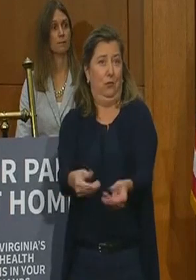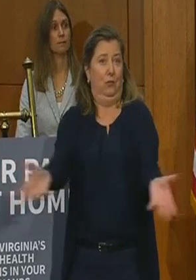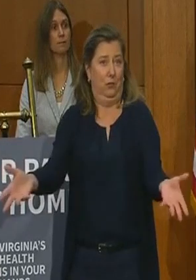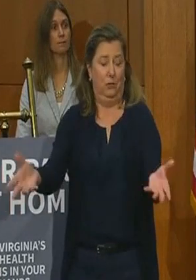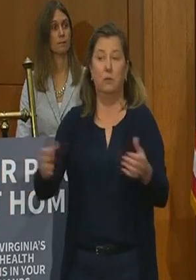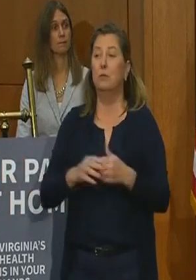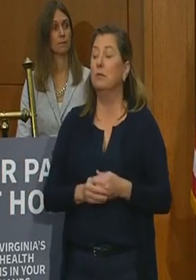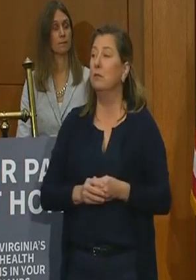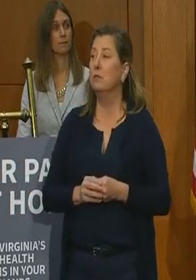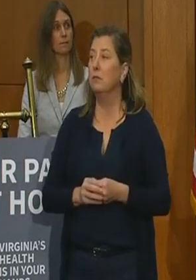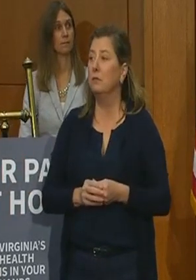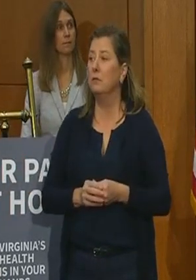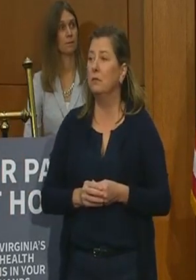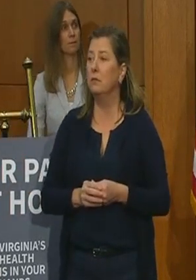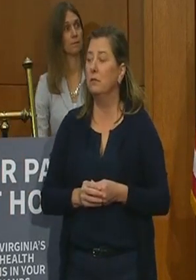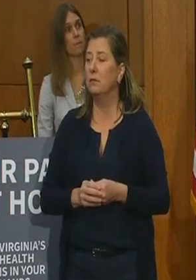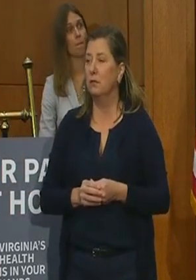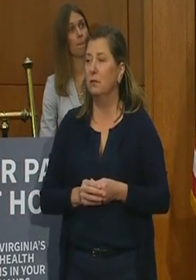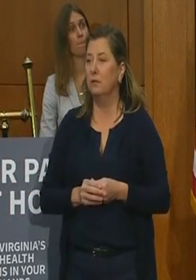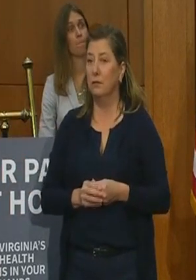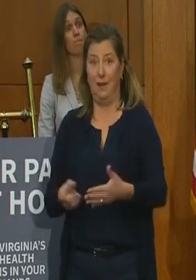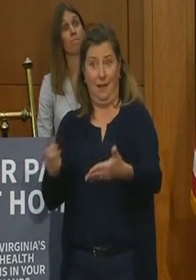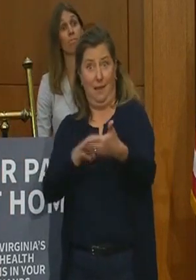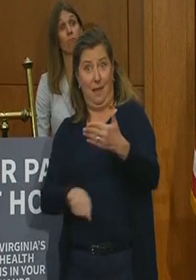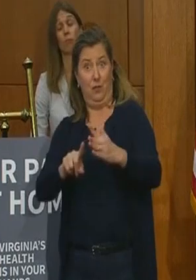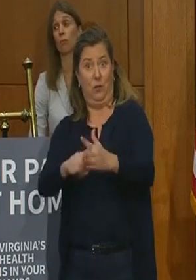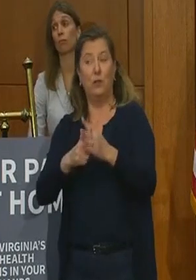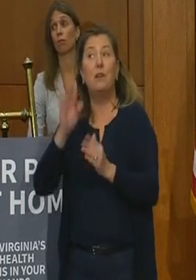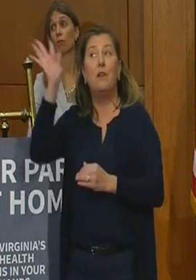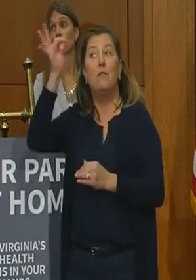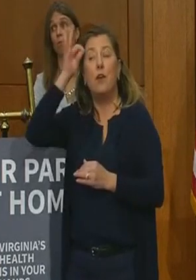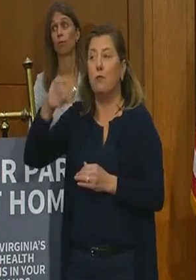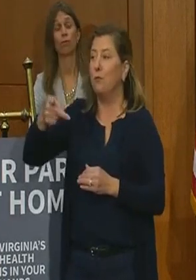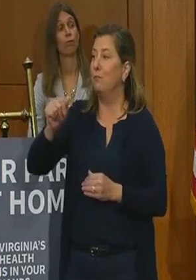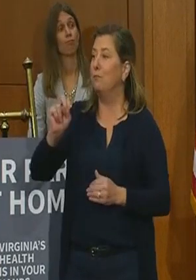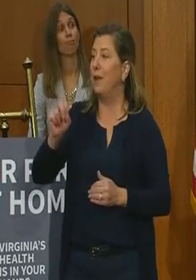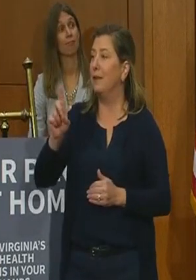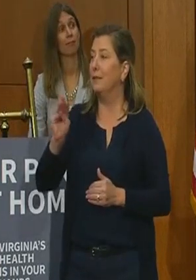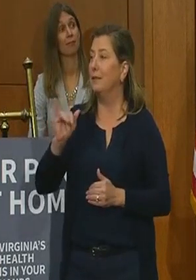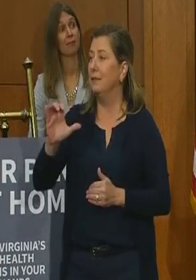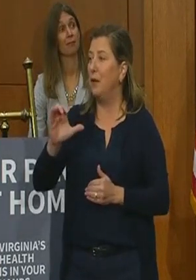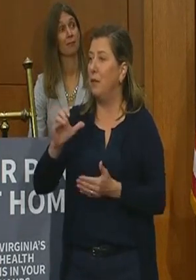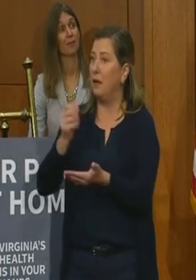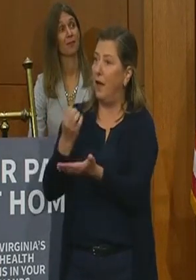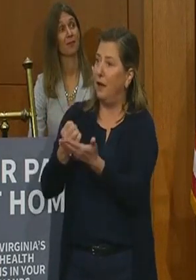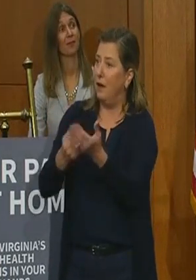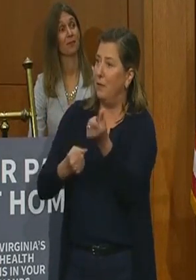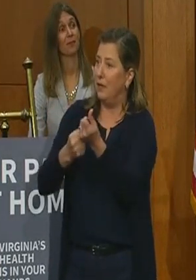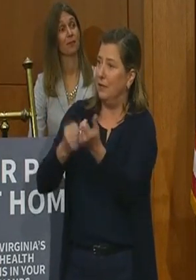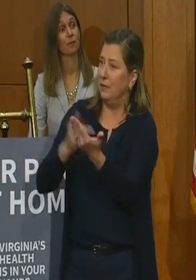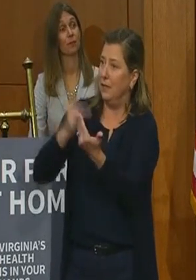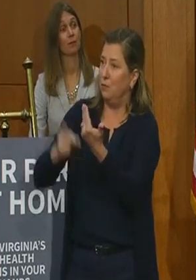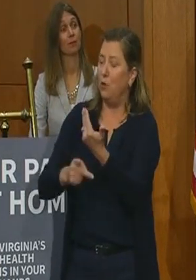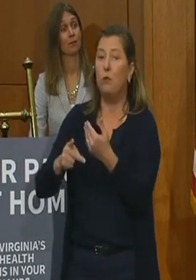Next week we will launch the federal pandemic unemployment assistance program, which will boost weekly payments